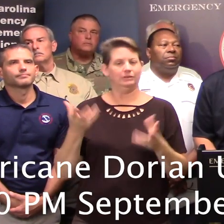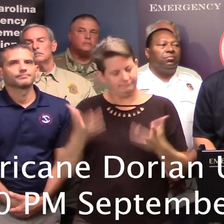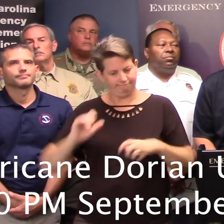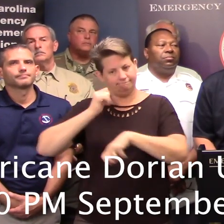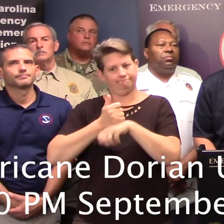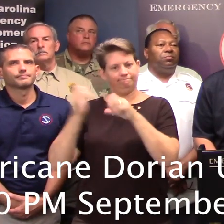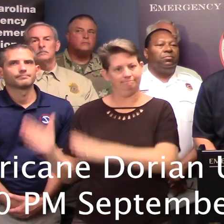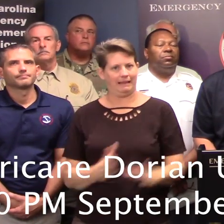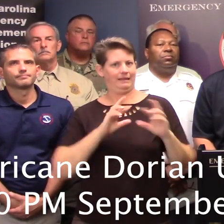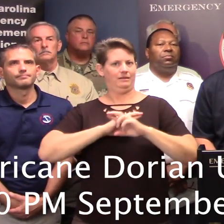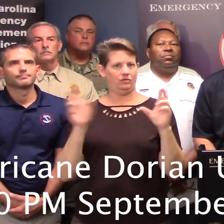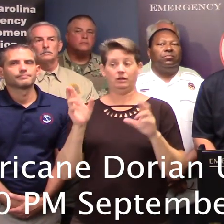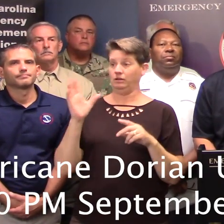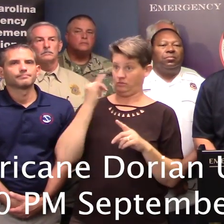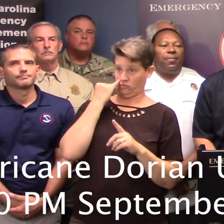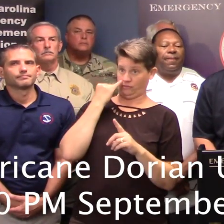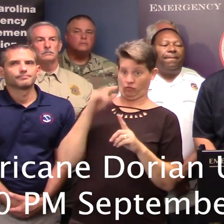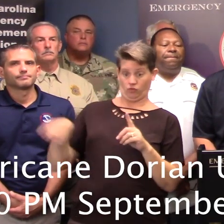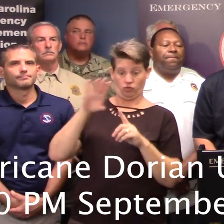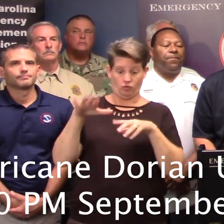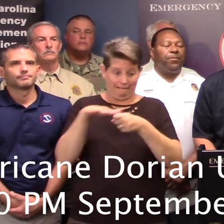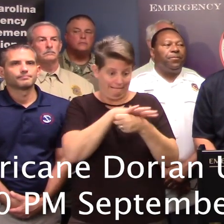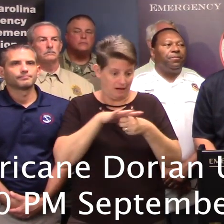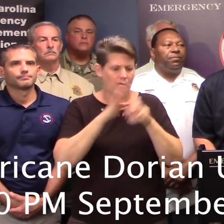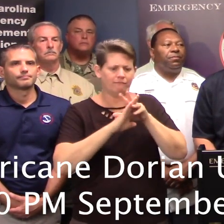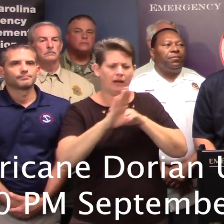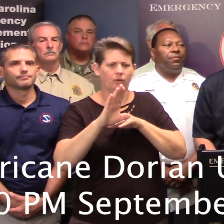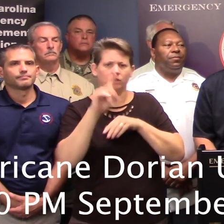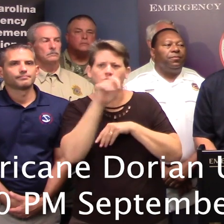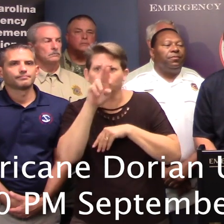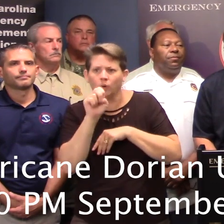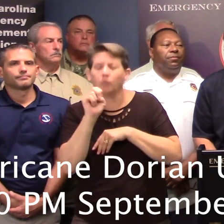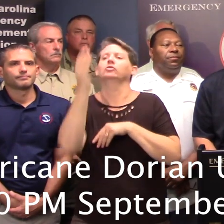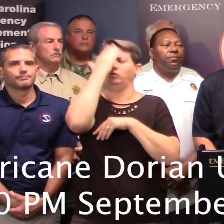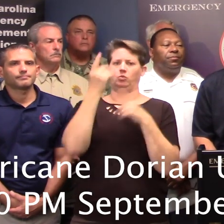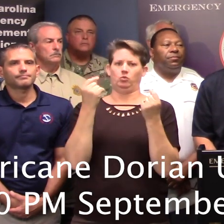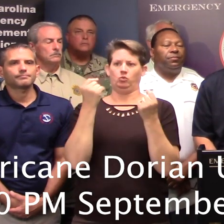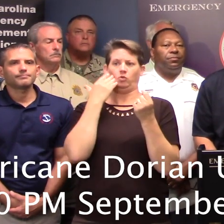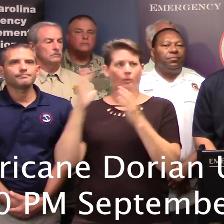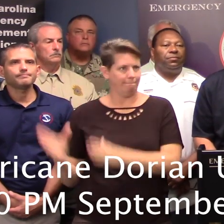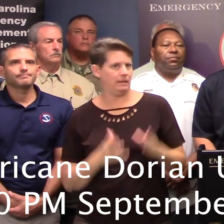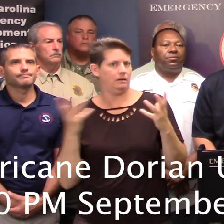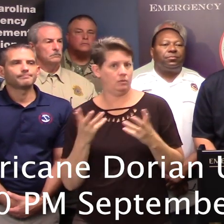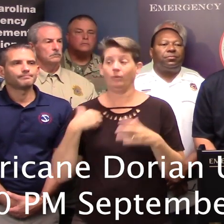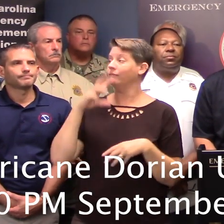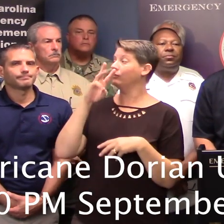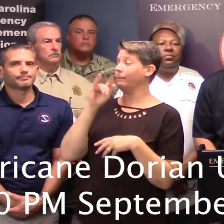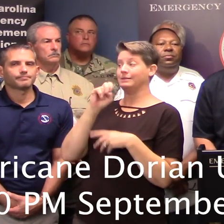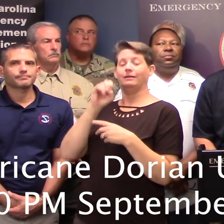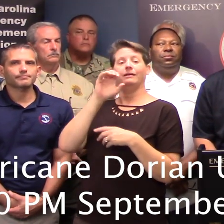and know if you're in an evacuation zone and what your plan is to do when you evacuate. We've got our website at